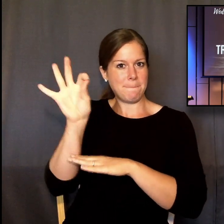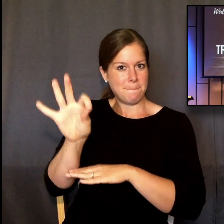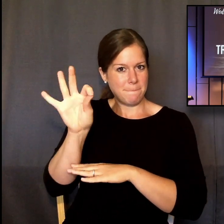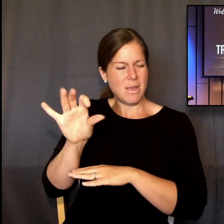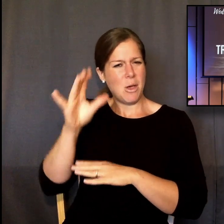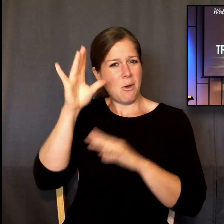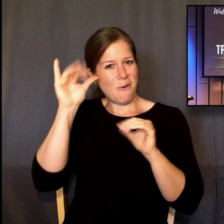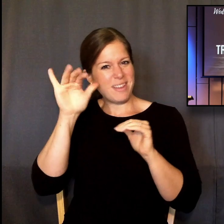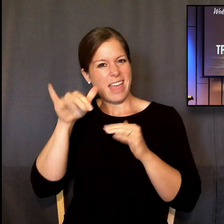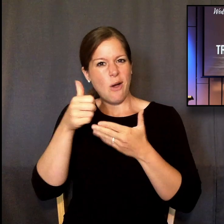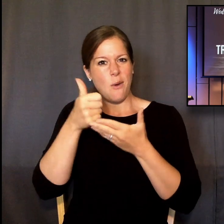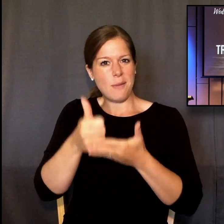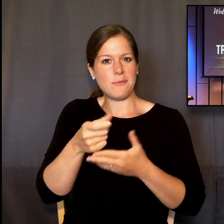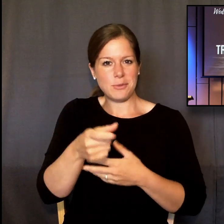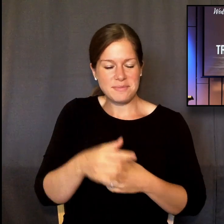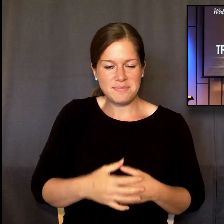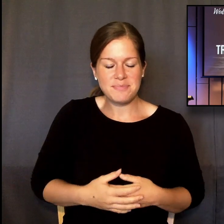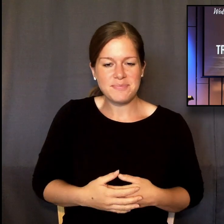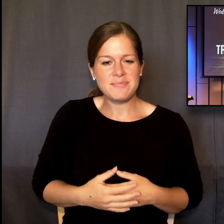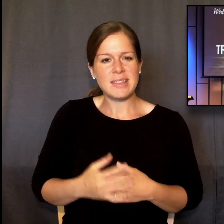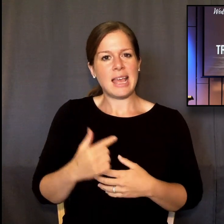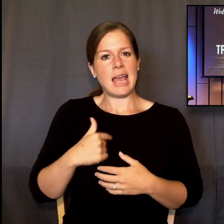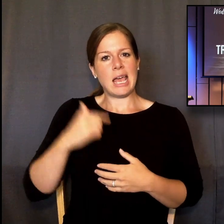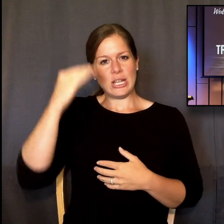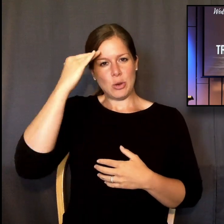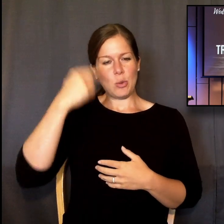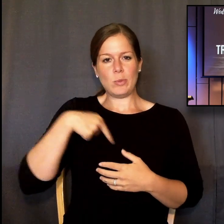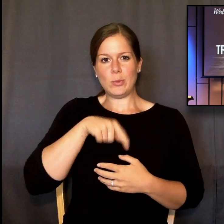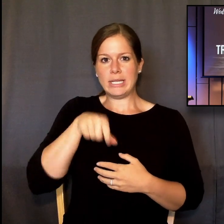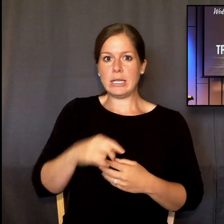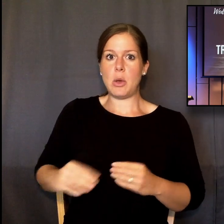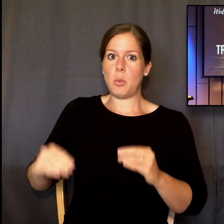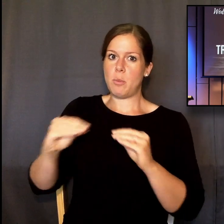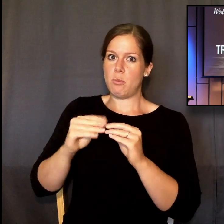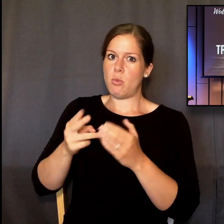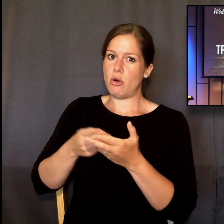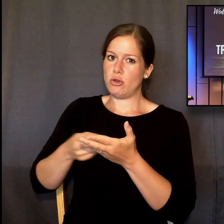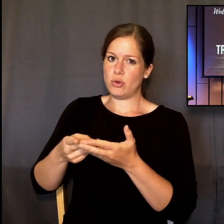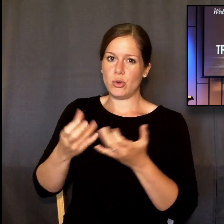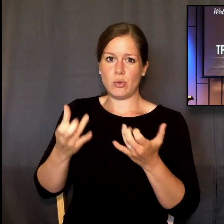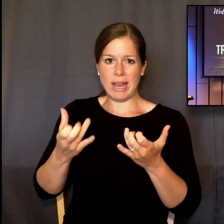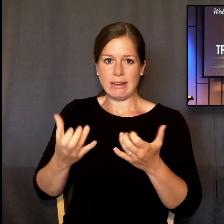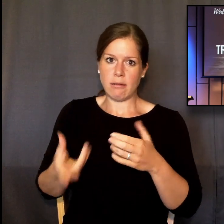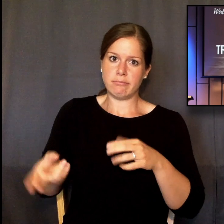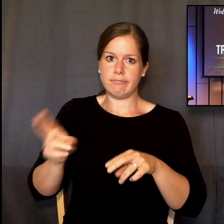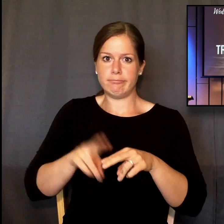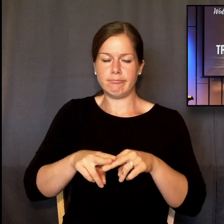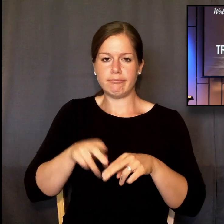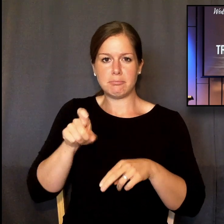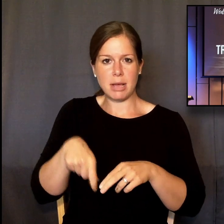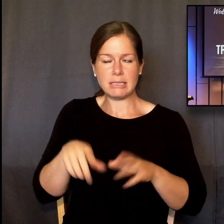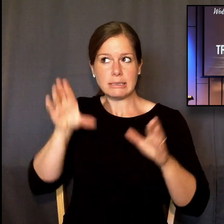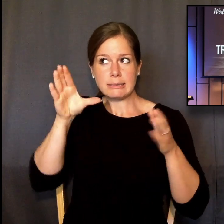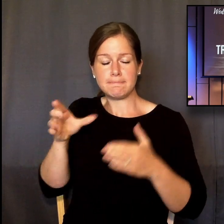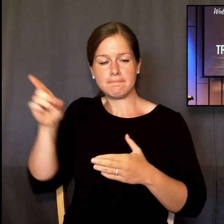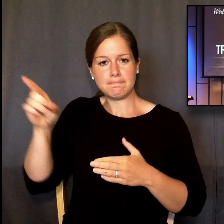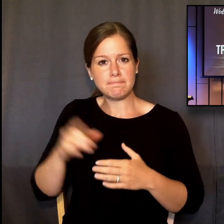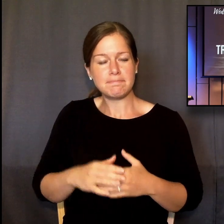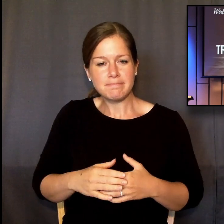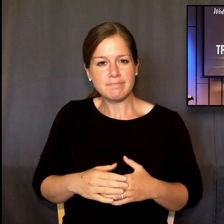We just need more truth during times like this, and today may be the most important truth that we're going to